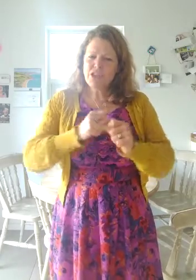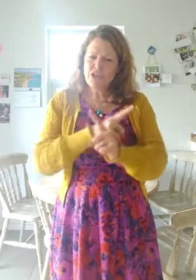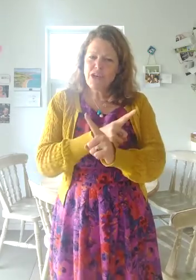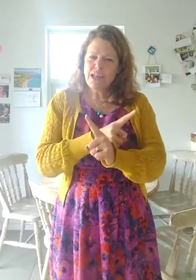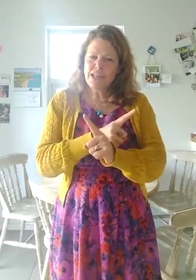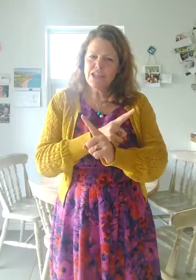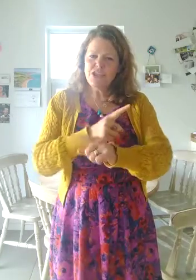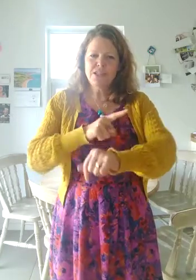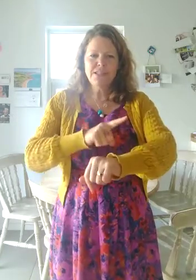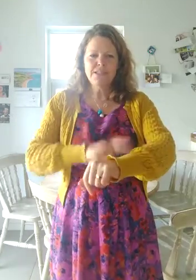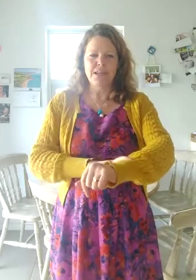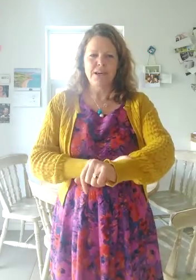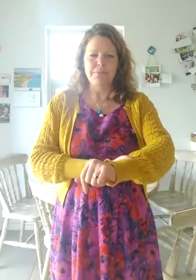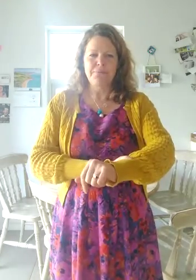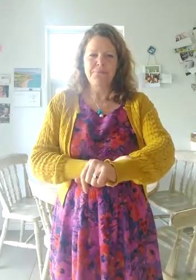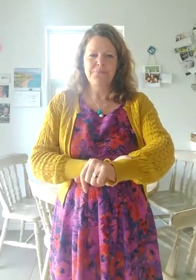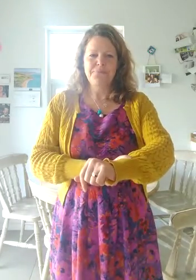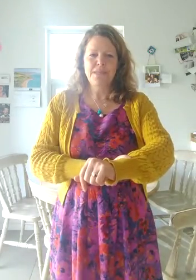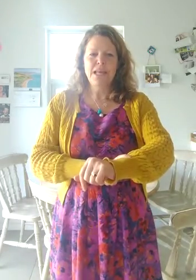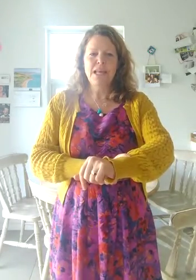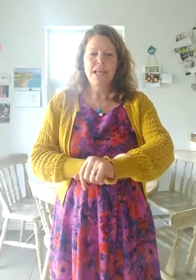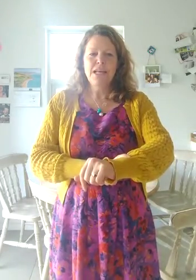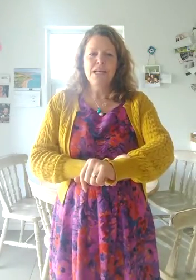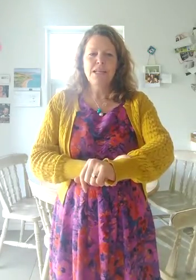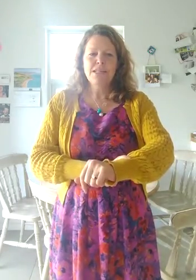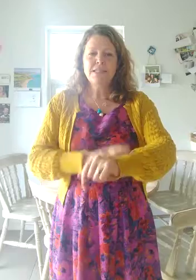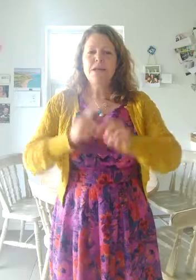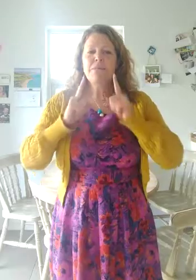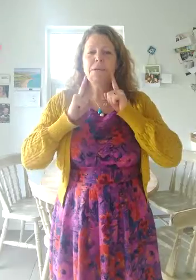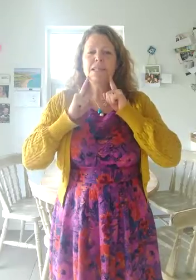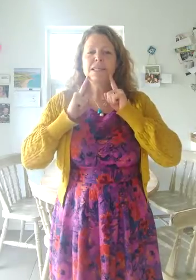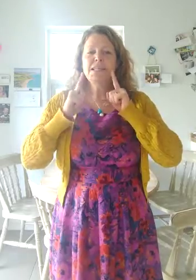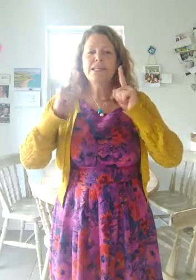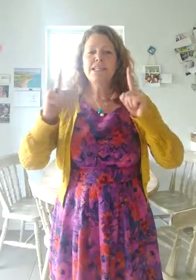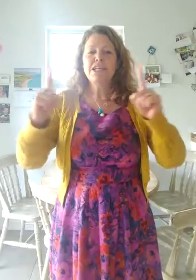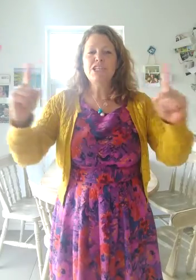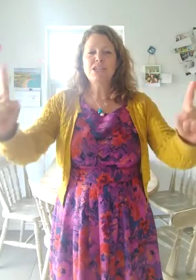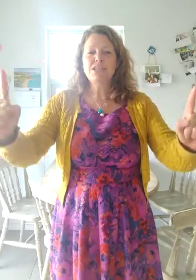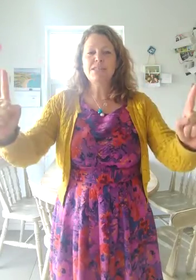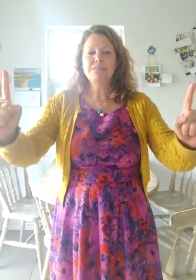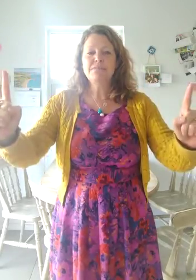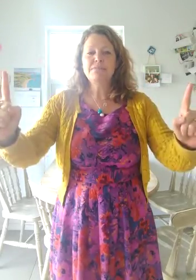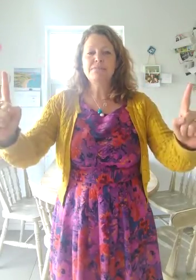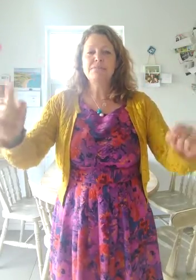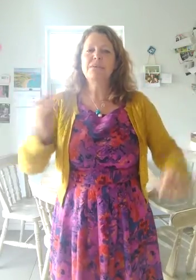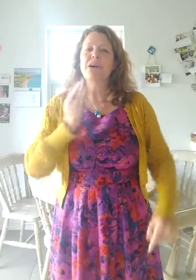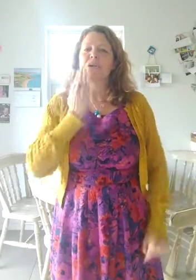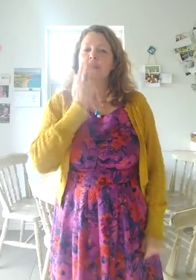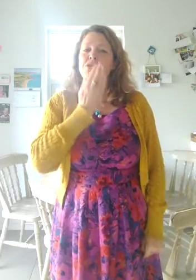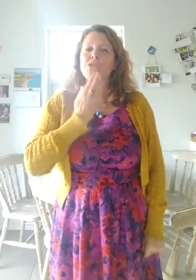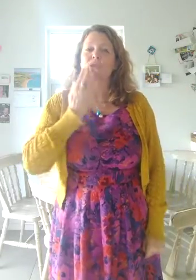strange time. Some teachers are at school.